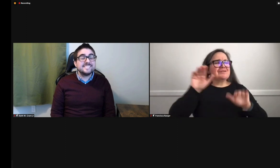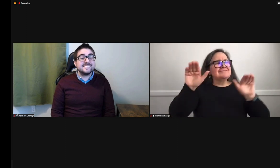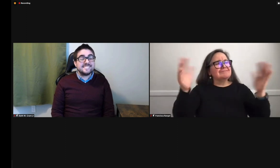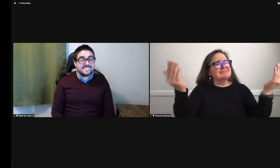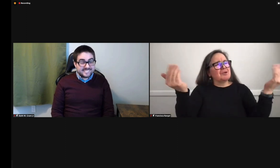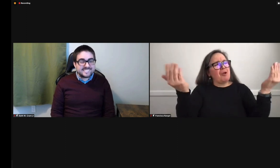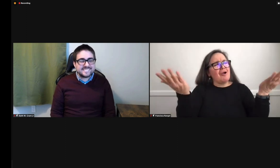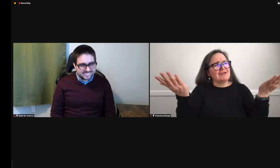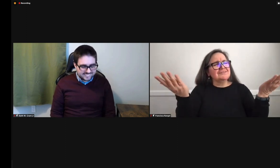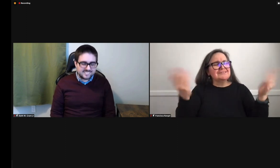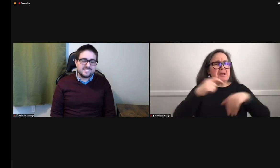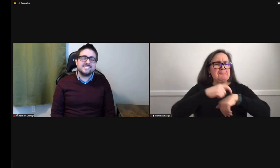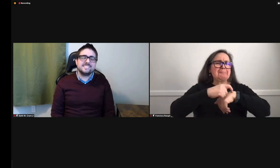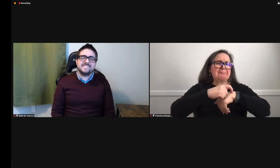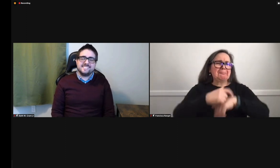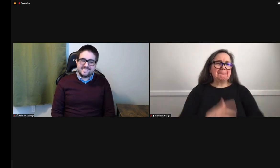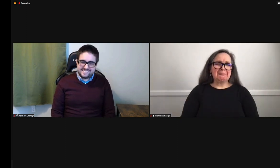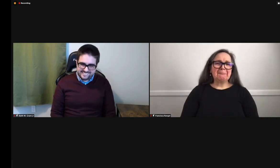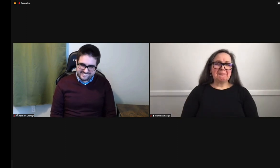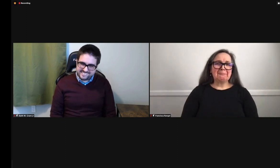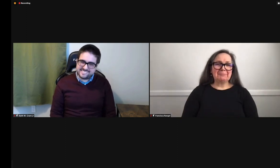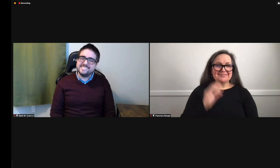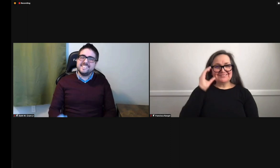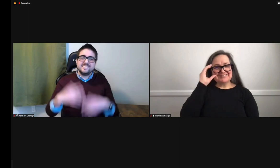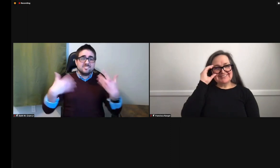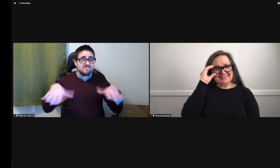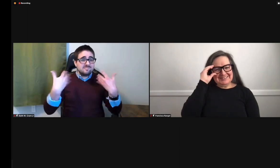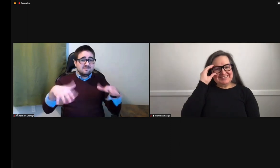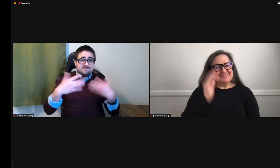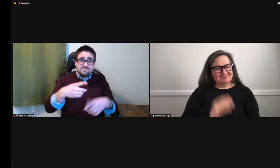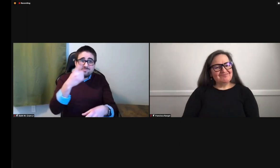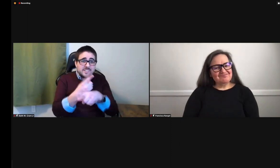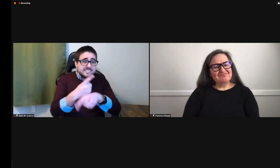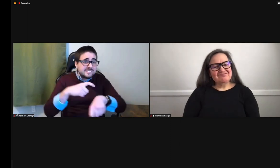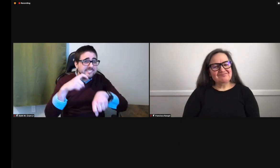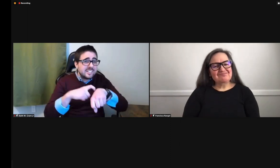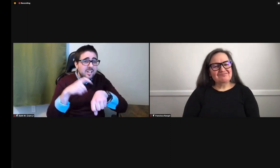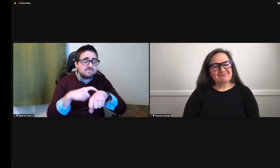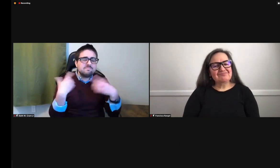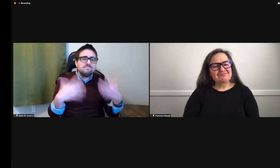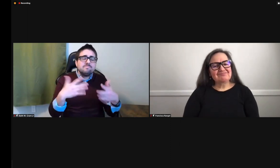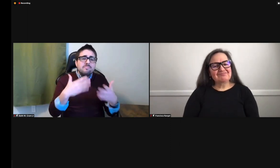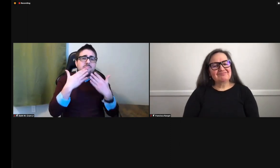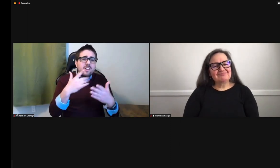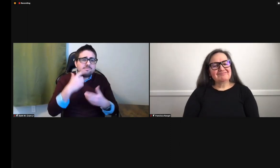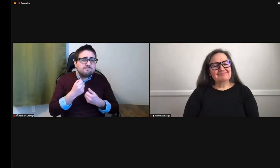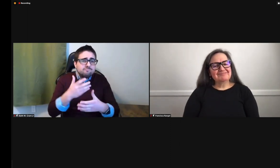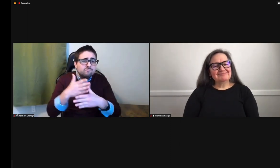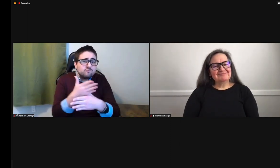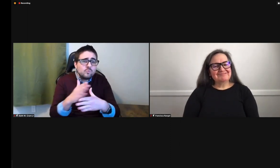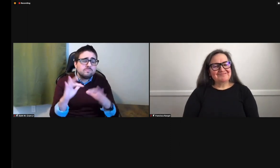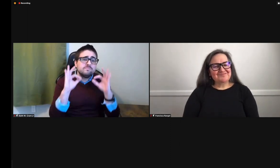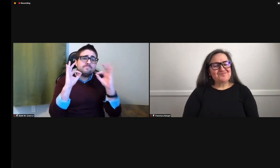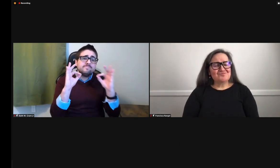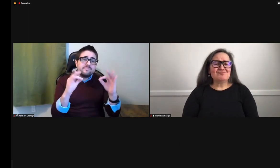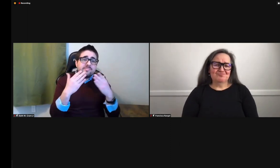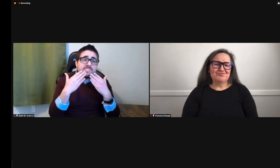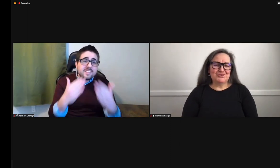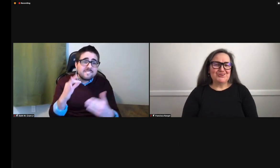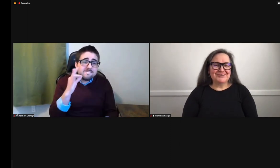I do know some Deaf authors out there, so I'm hoping that to nudge them and have them send me some of their writings. Amazing. And